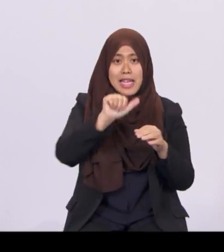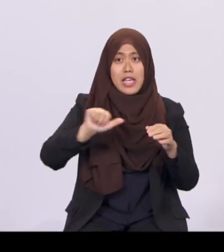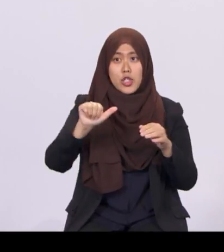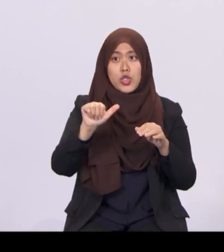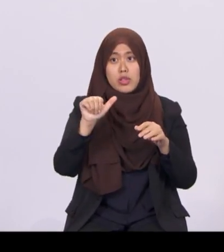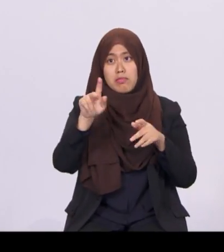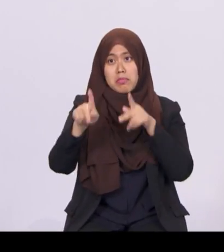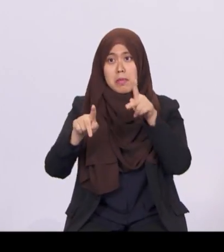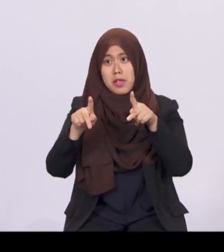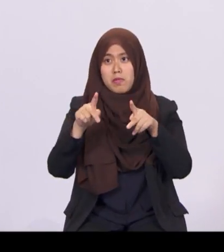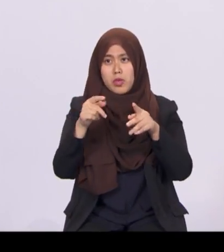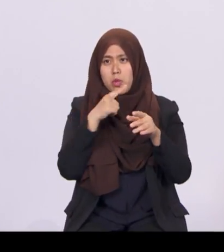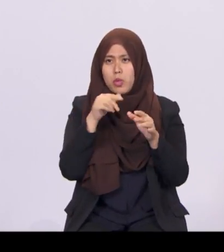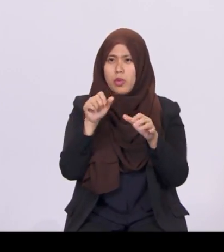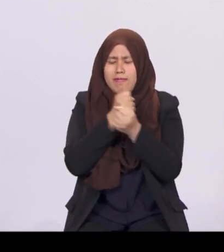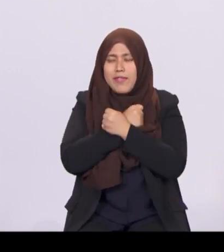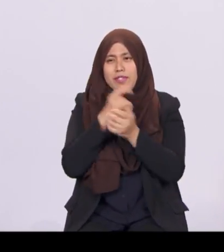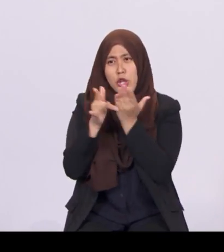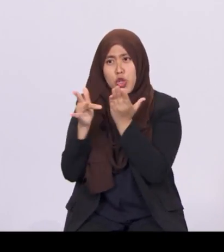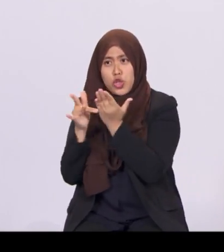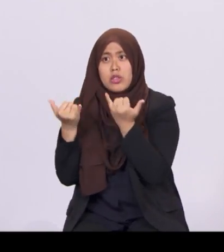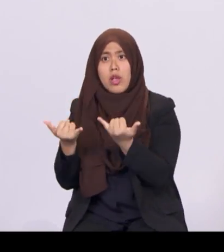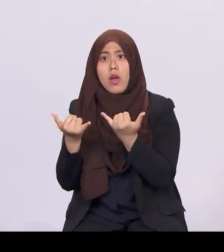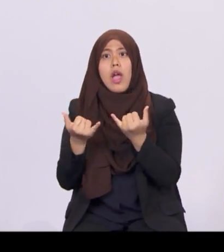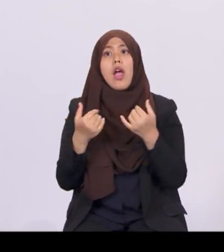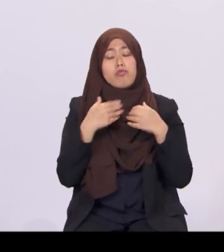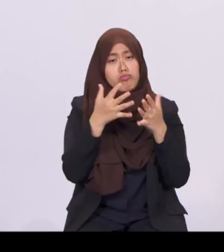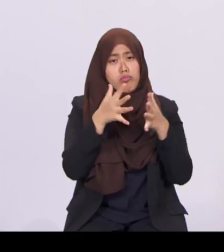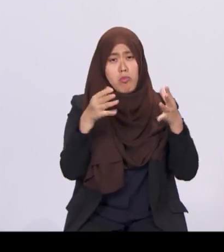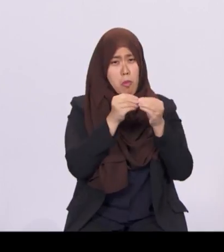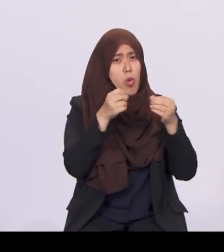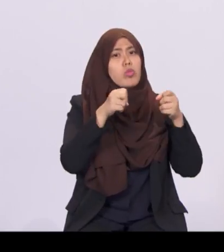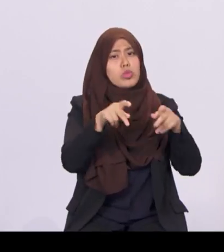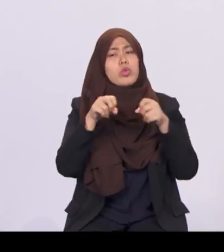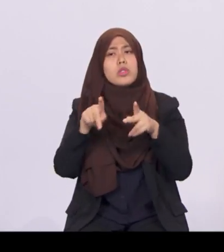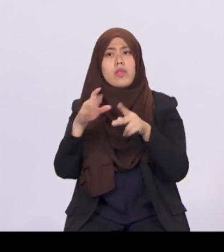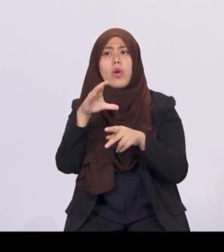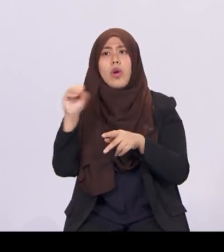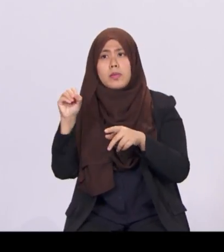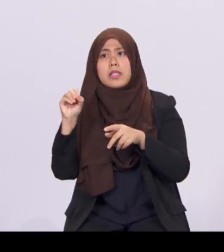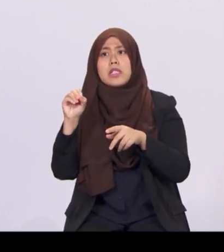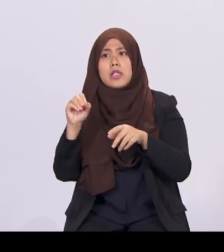there are also many opportunities for companies to meet the demands of these tech-savvy consumers.